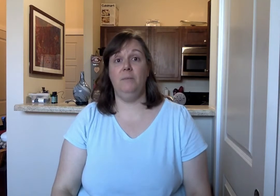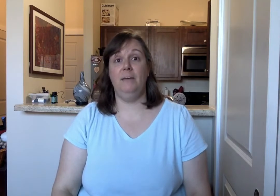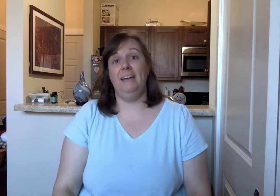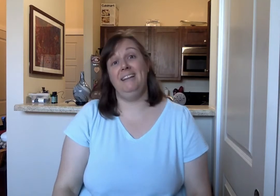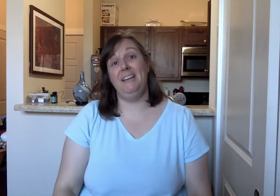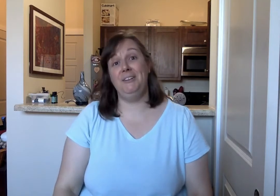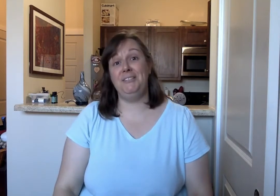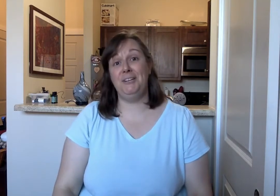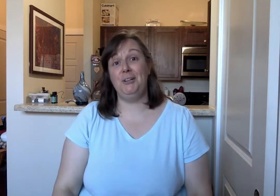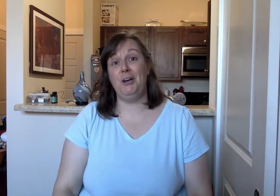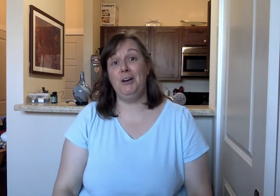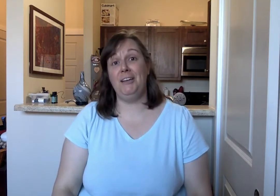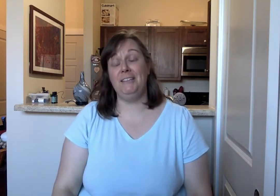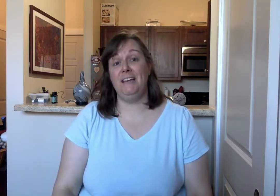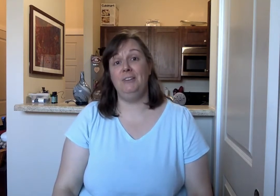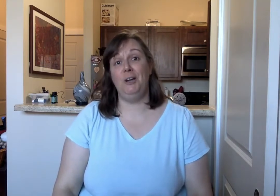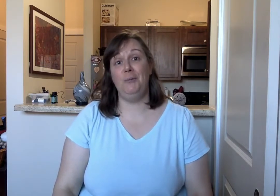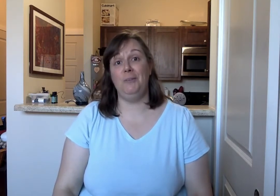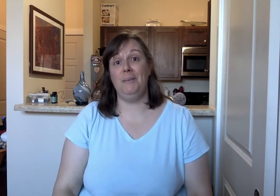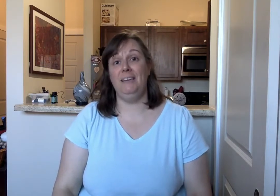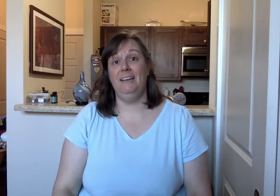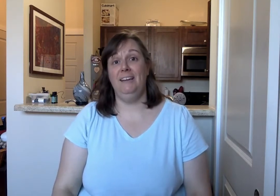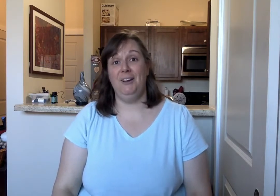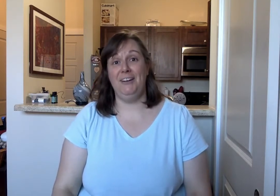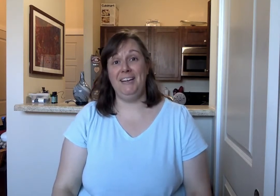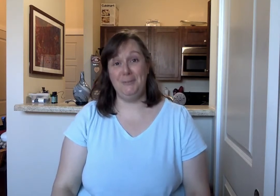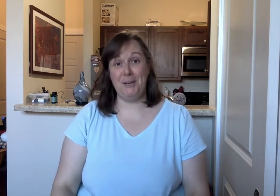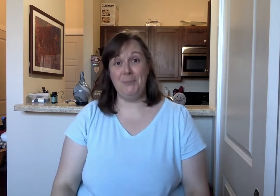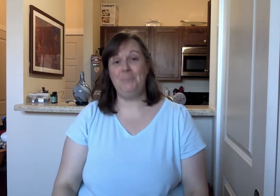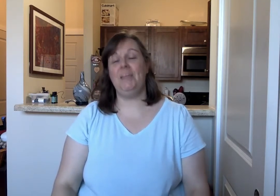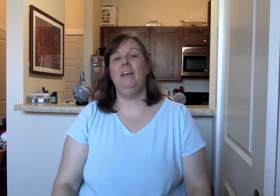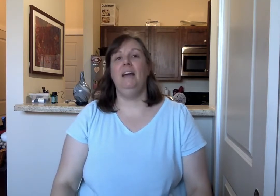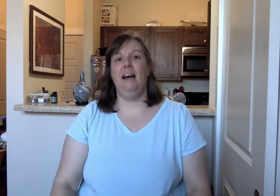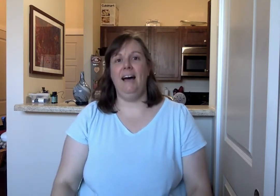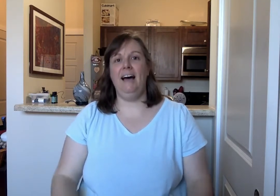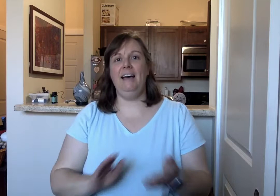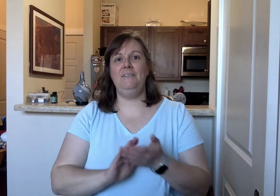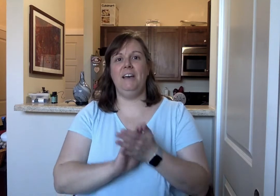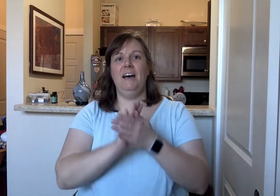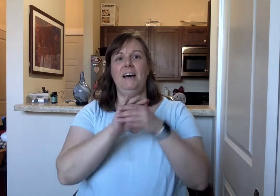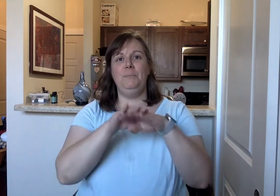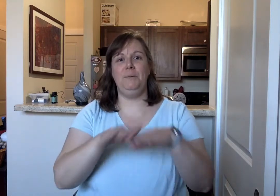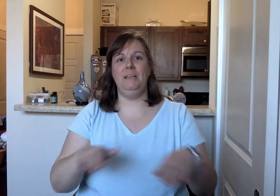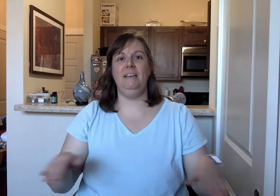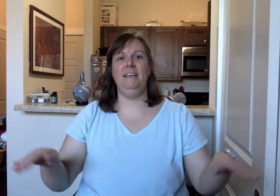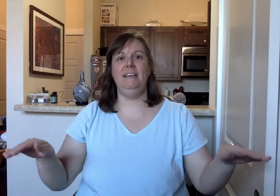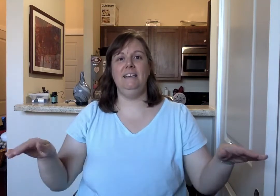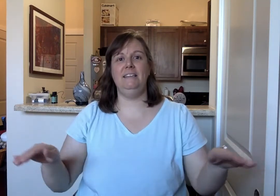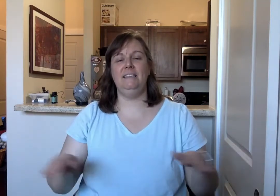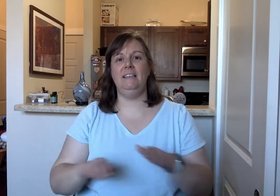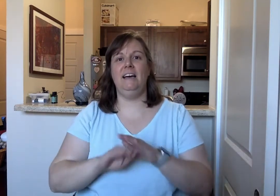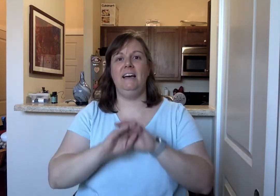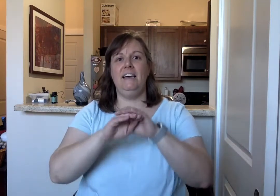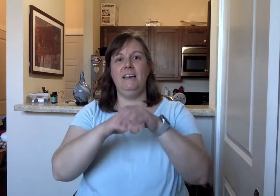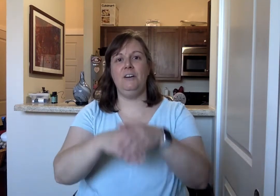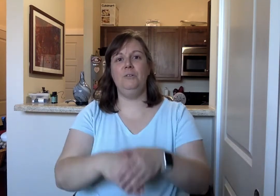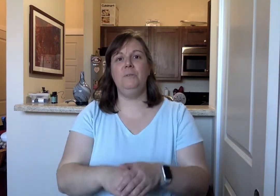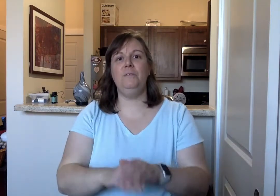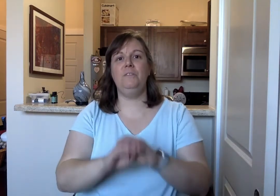and I'd like you to sing along and sign along with me. All right here we go. I've got peace like a river.